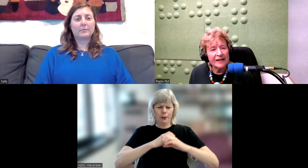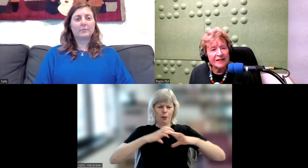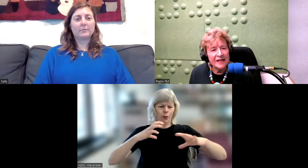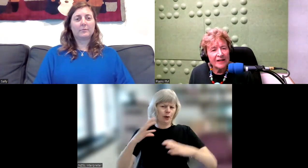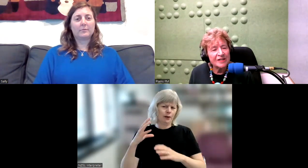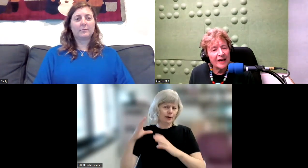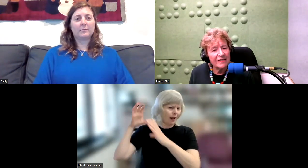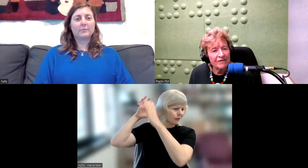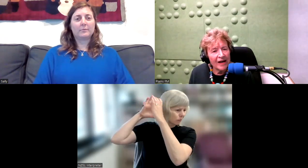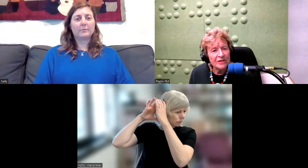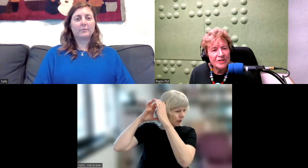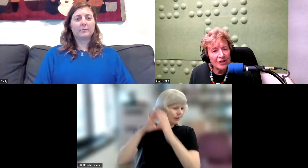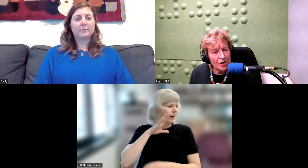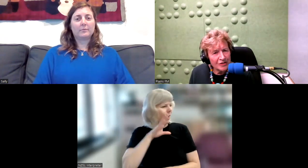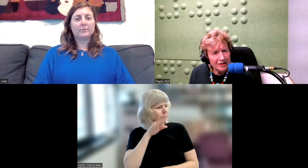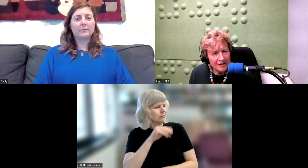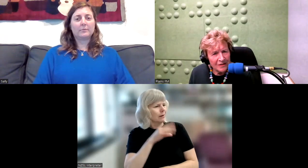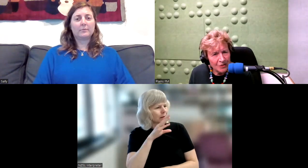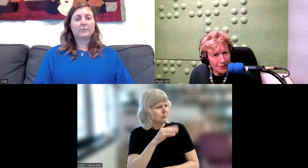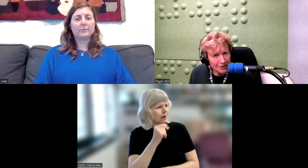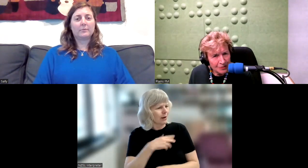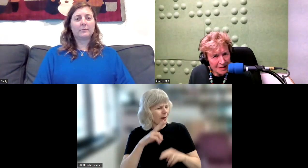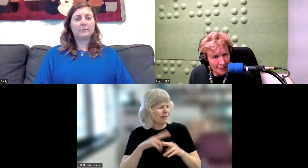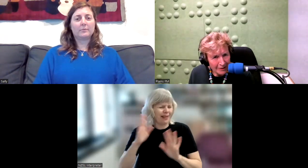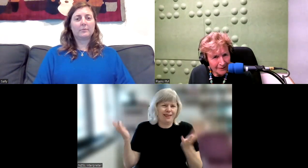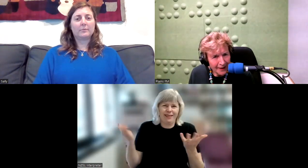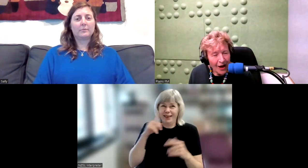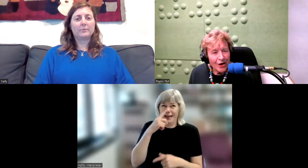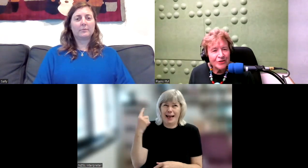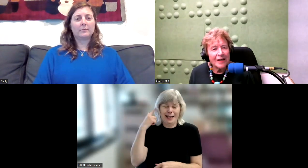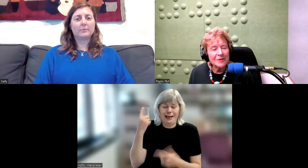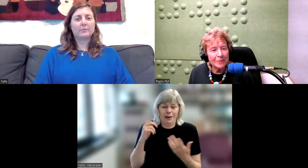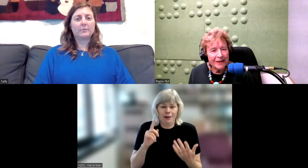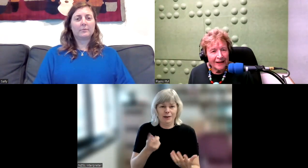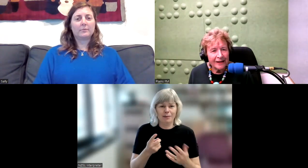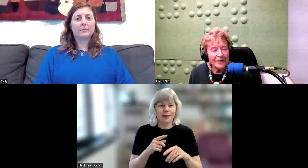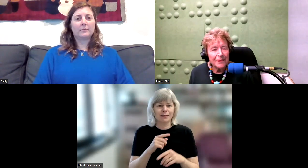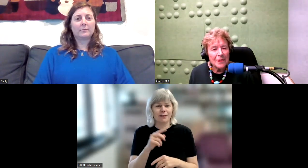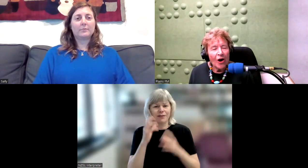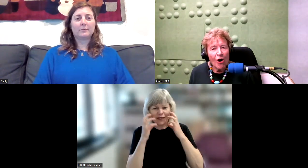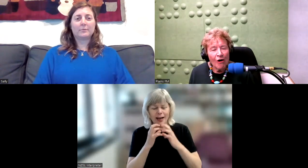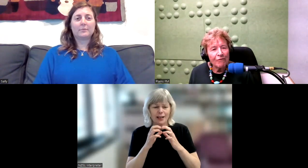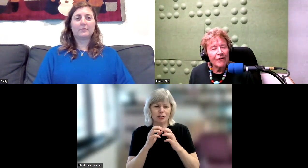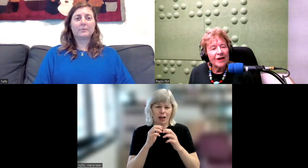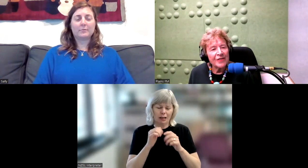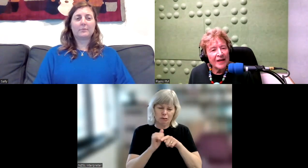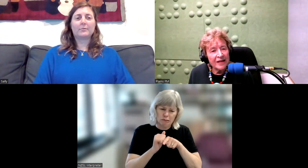and get dad to say the vowels and the consonants of the words we spoke. So that was the beginning of the